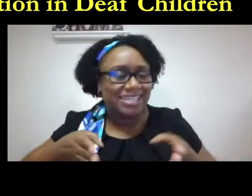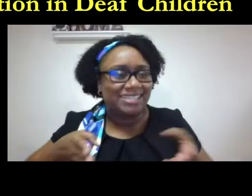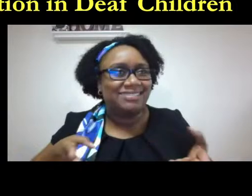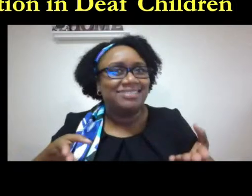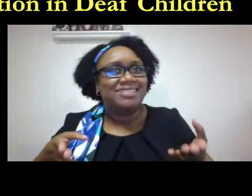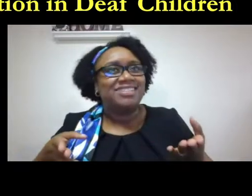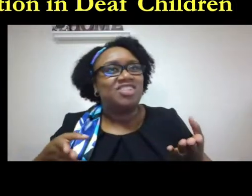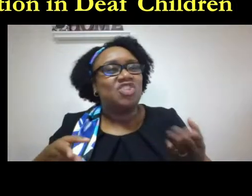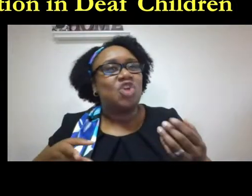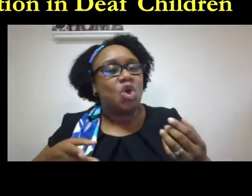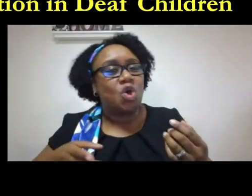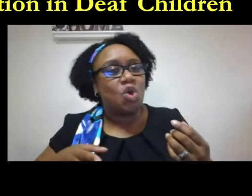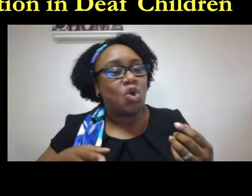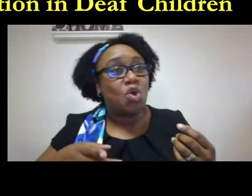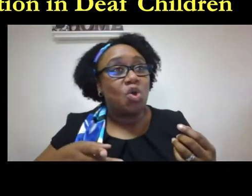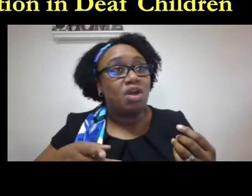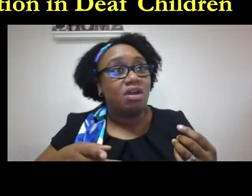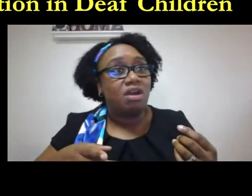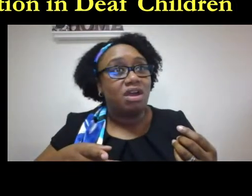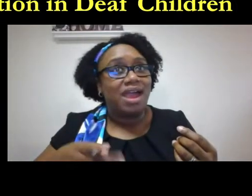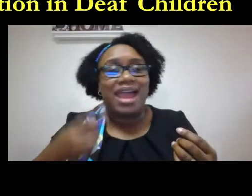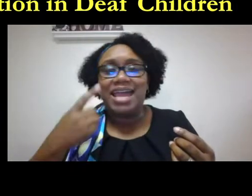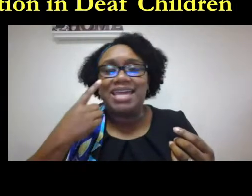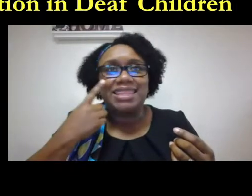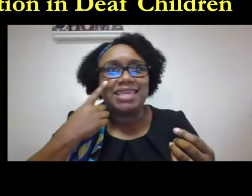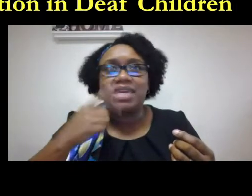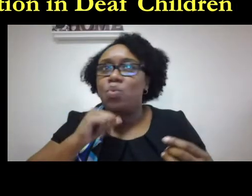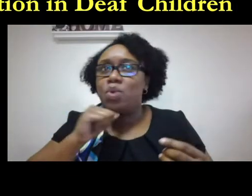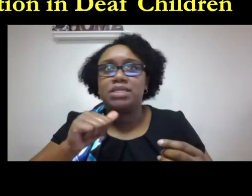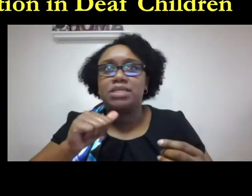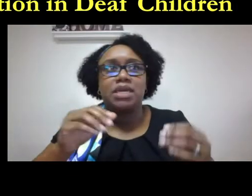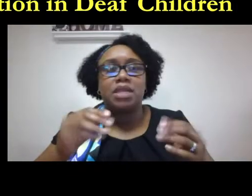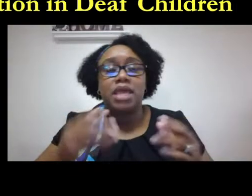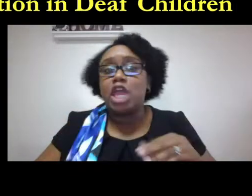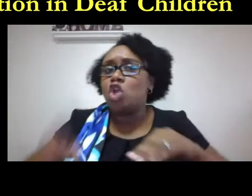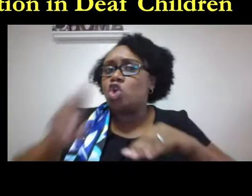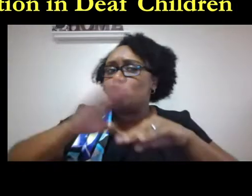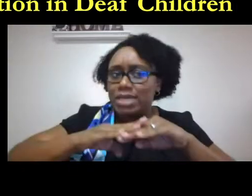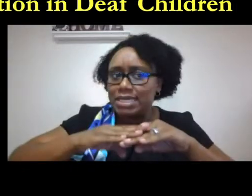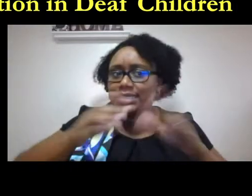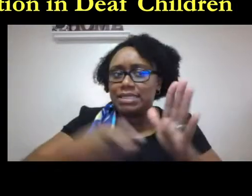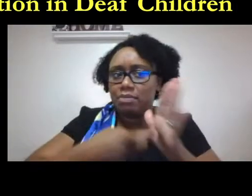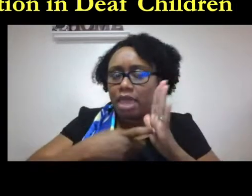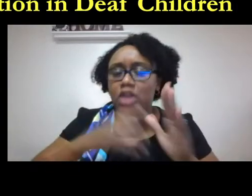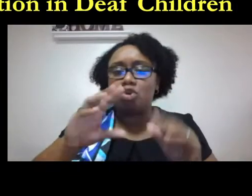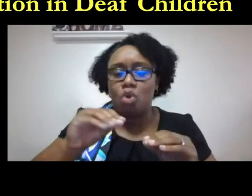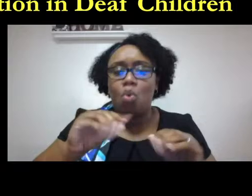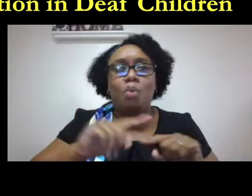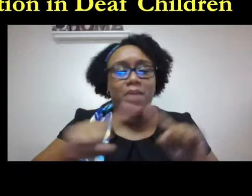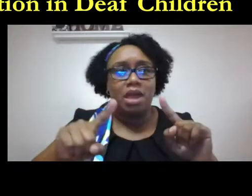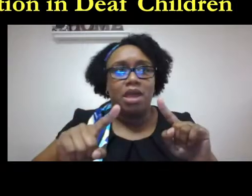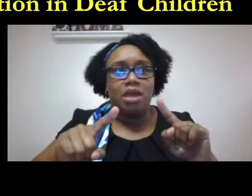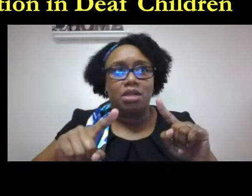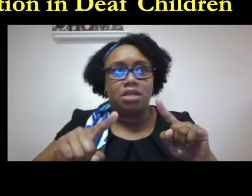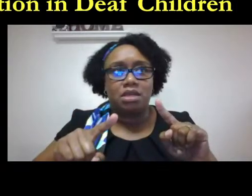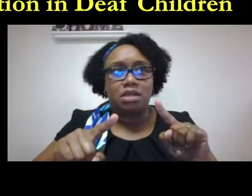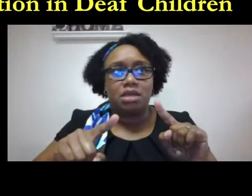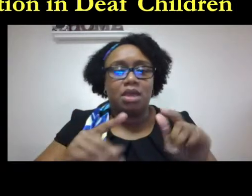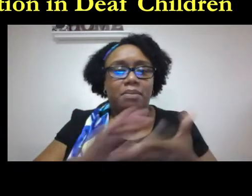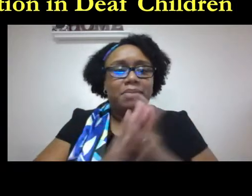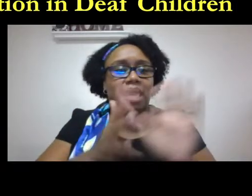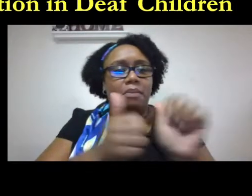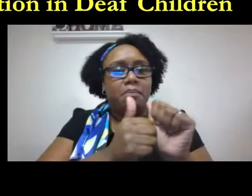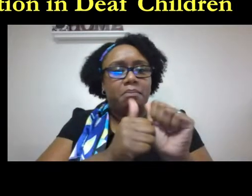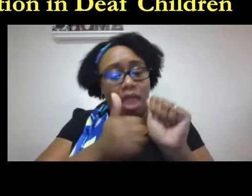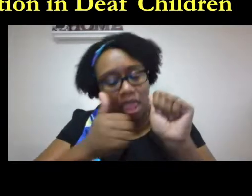you can't do it online you have to be in person for the audiology exam i wouldn't say